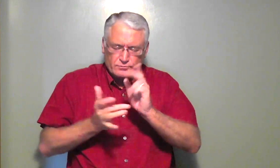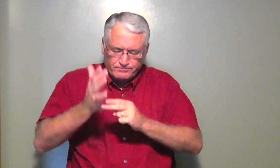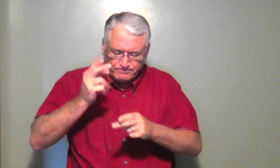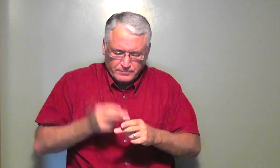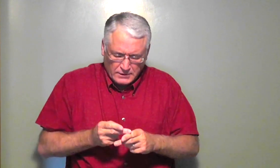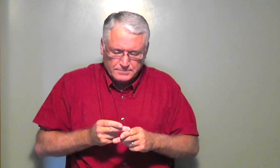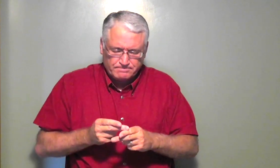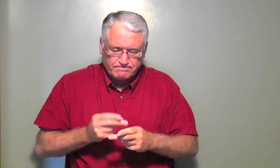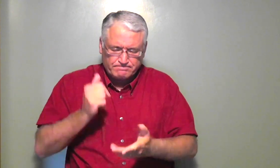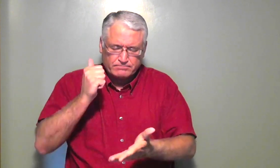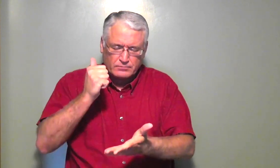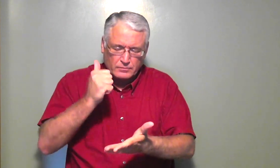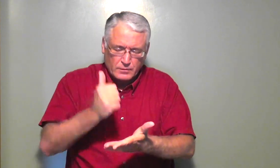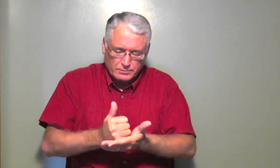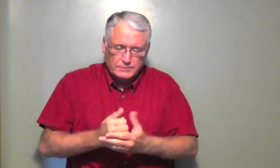In Jesus' name we pray, amen.